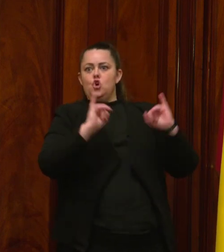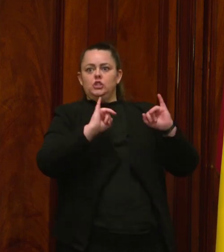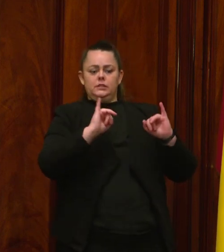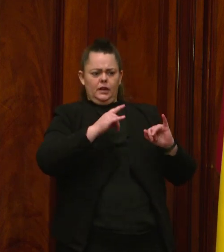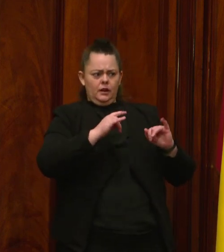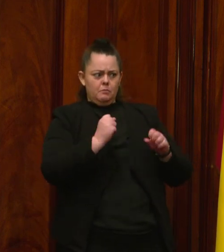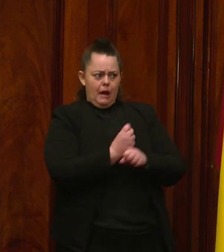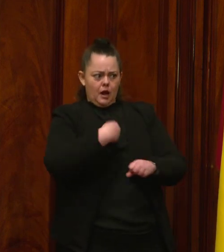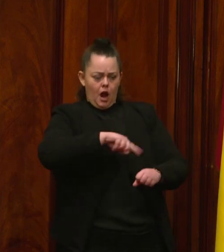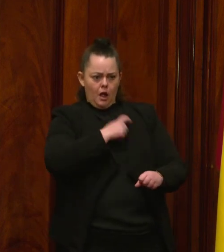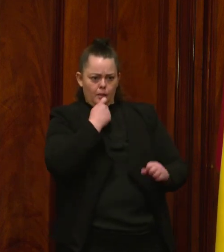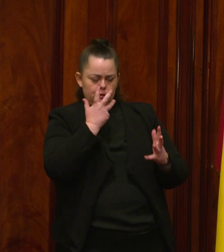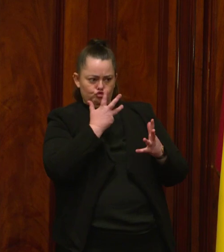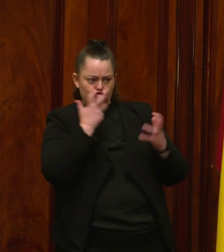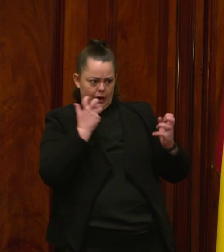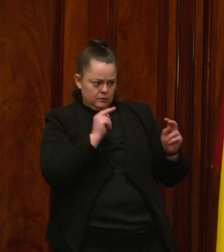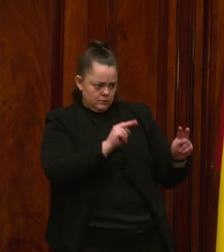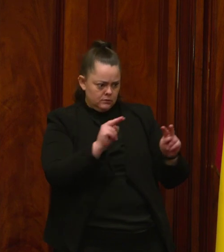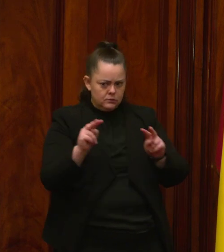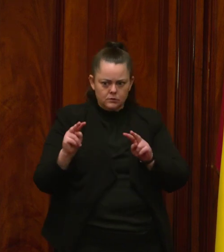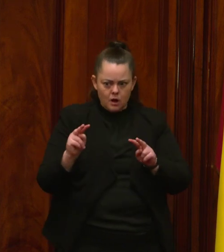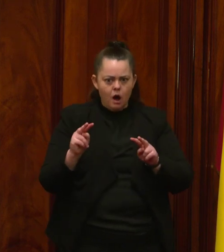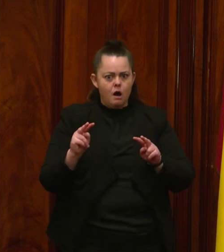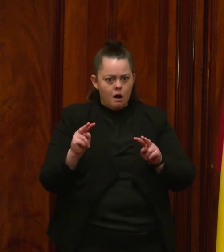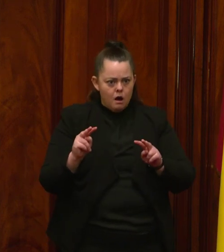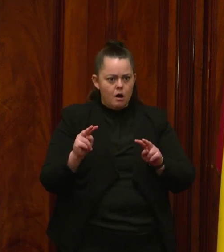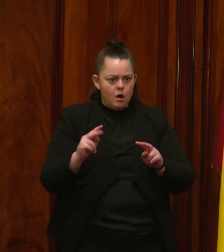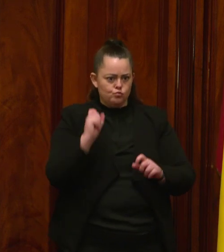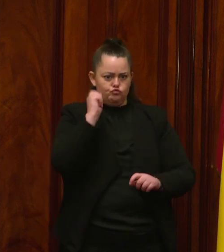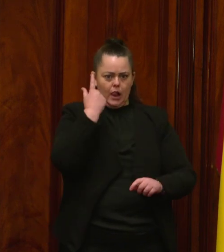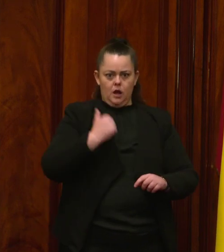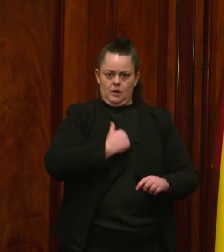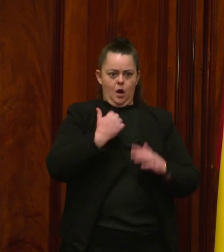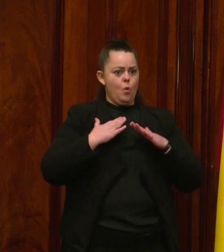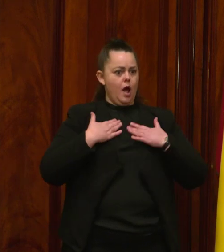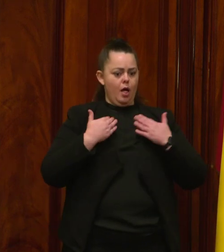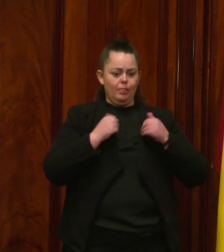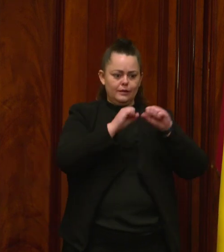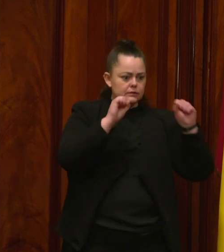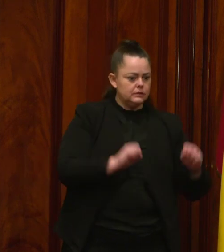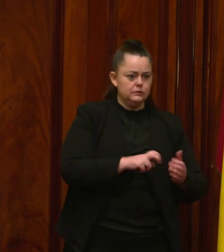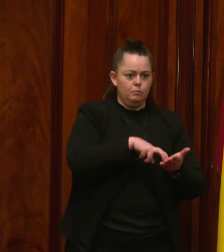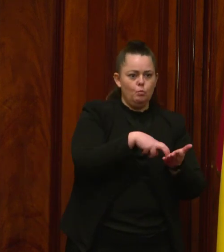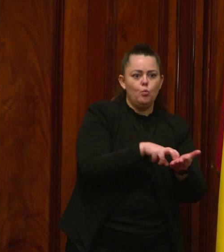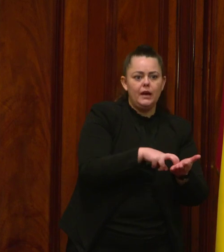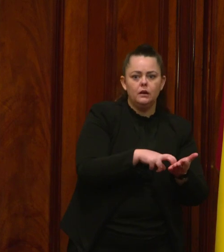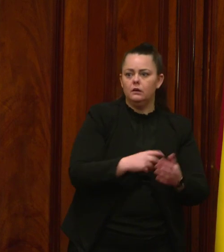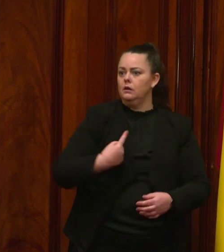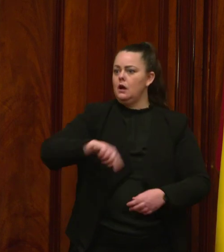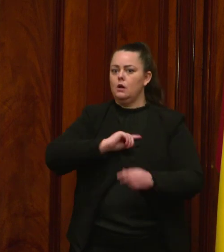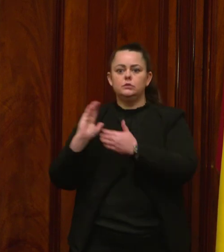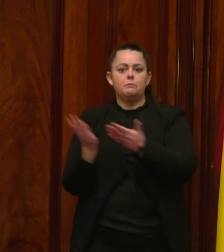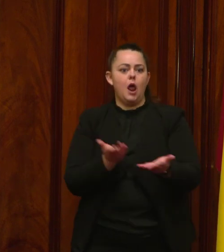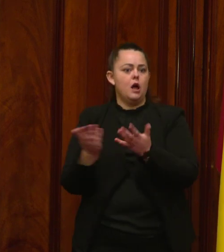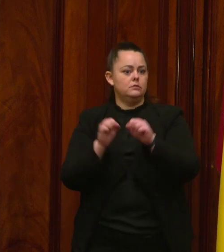-in-case inventory methods. It exposed the fragility of our systems. Suddenly, when we needed things that